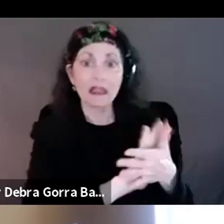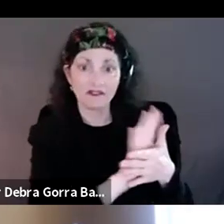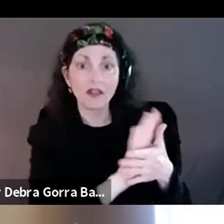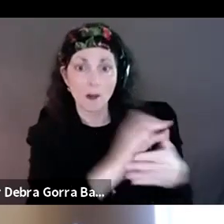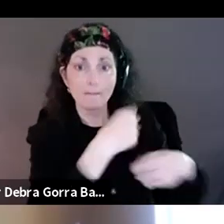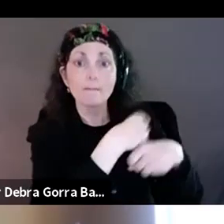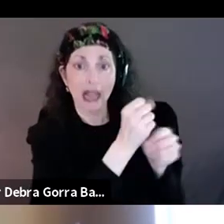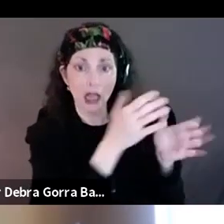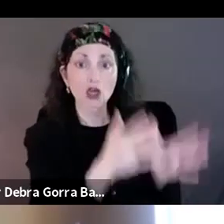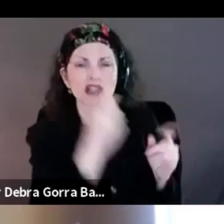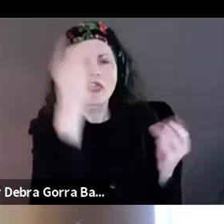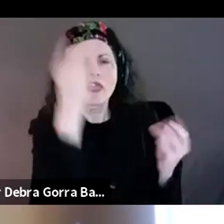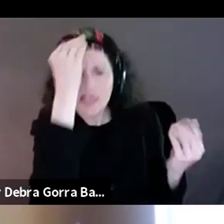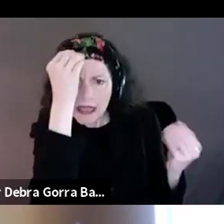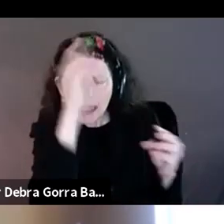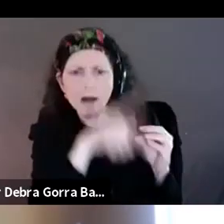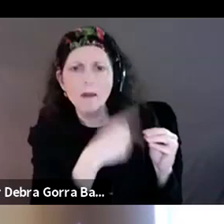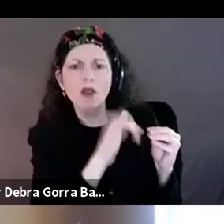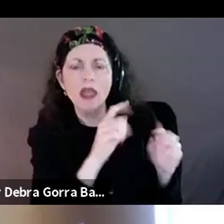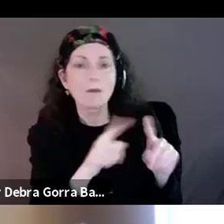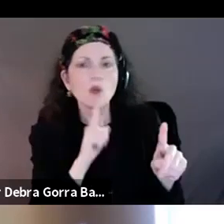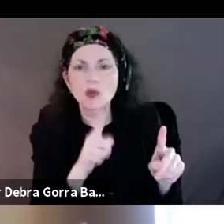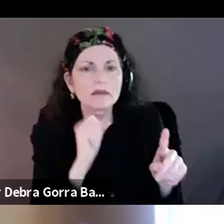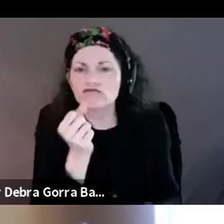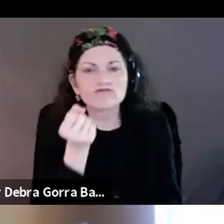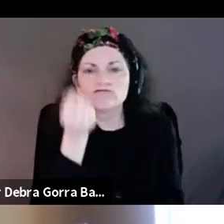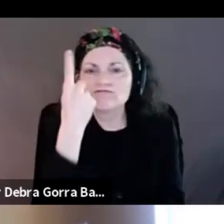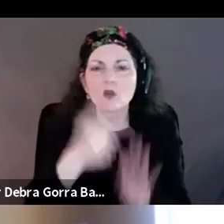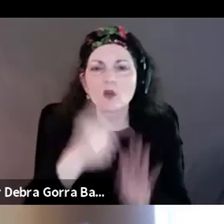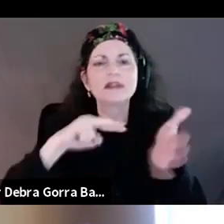what that really means in terms of funding.